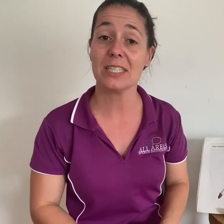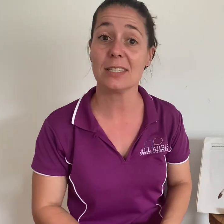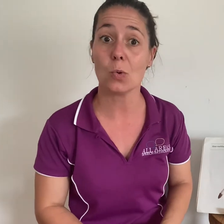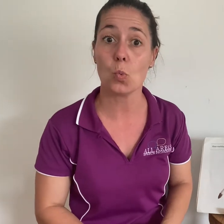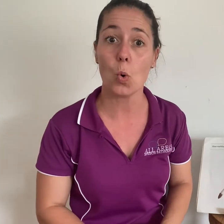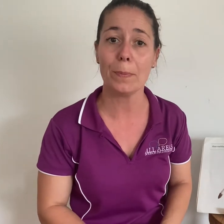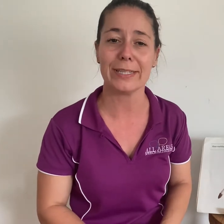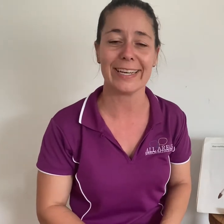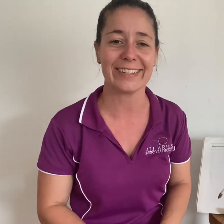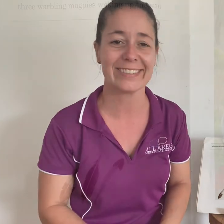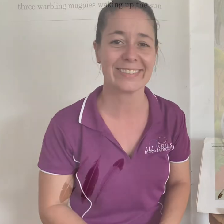isn't it wobbling